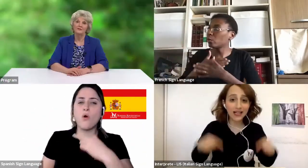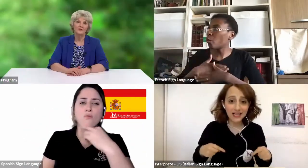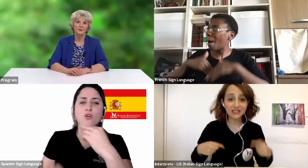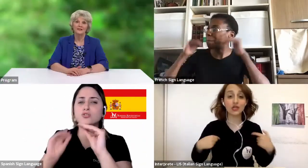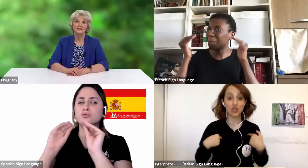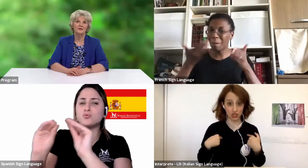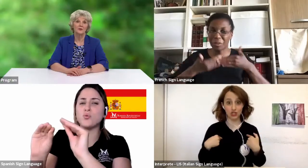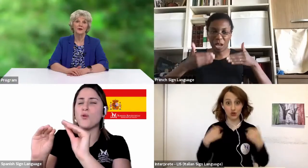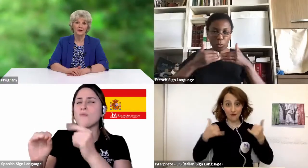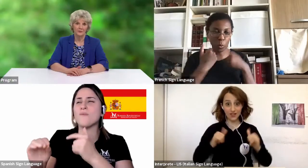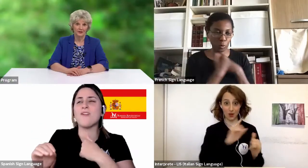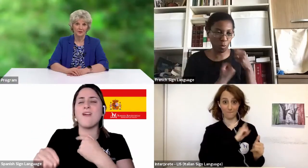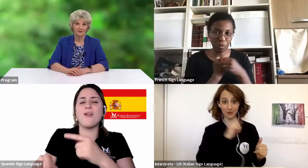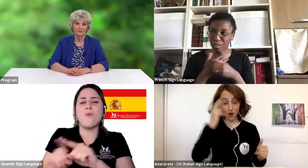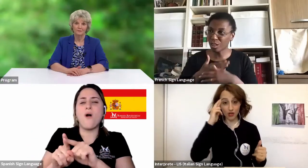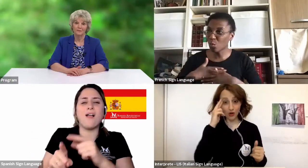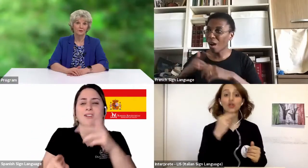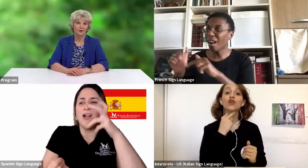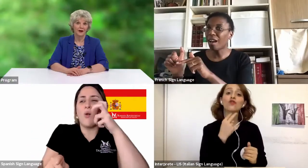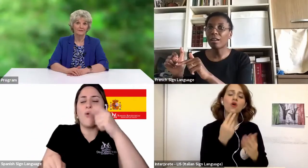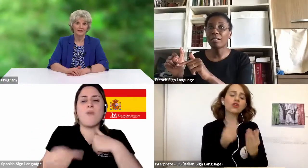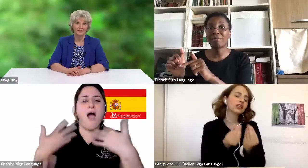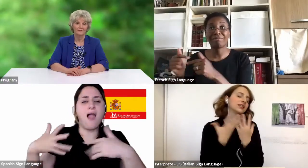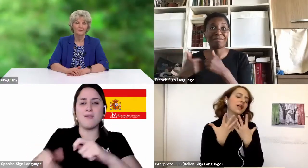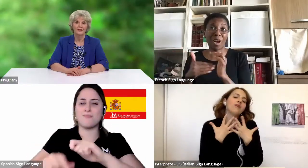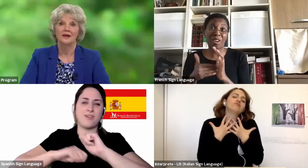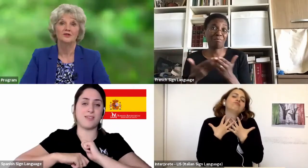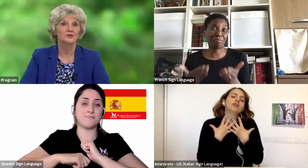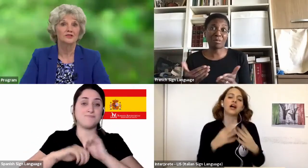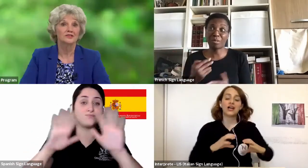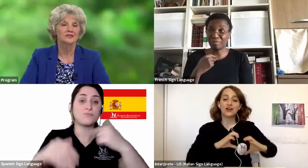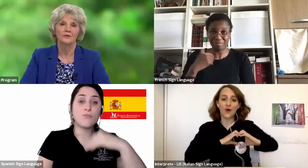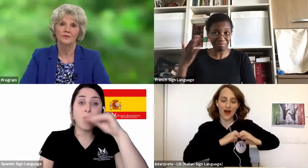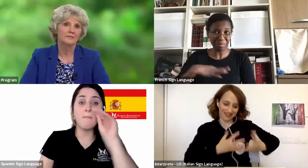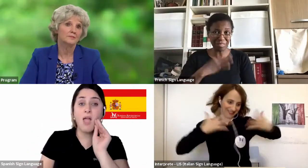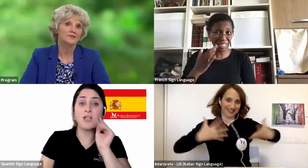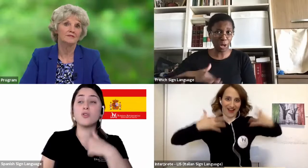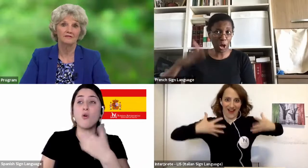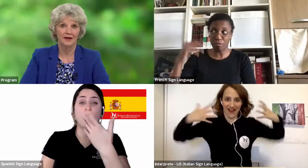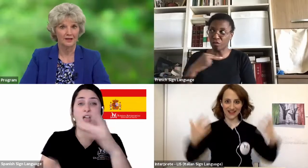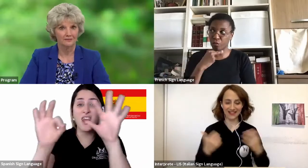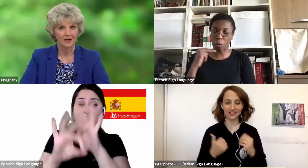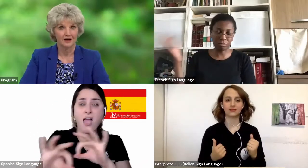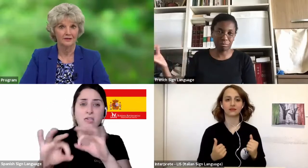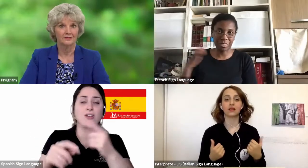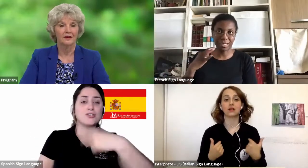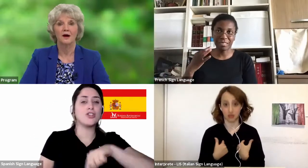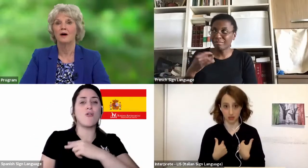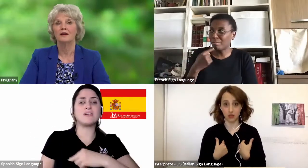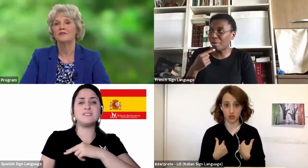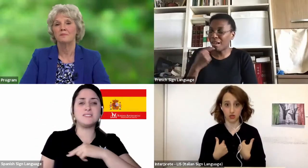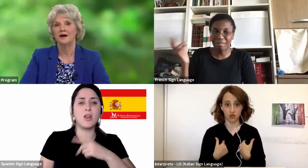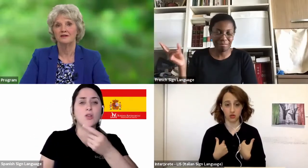Even though I didn't know anyone in Belgium before arriving there, as Christians, we're members of the family of God,